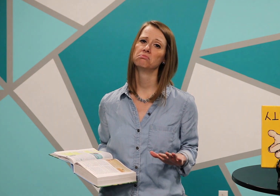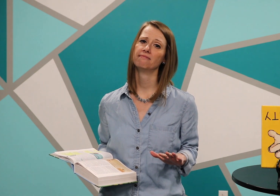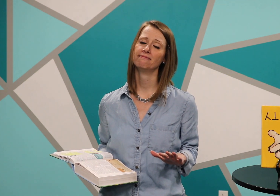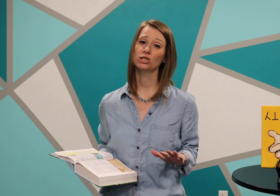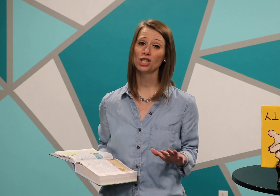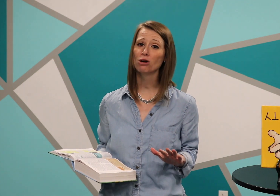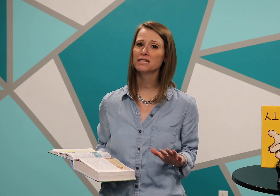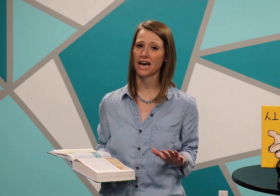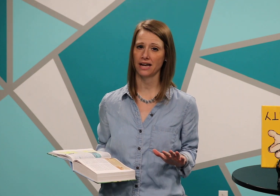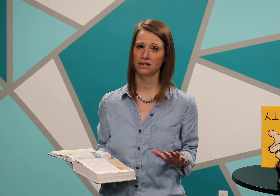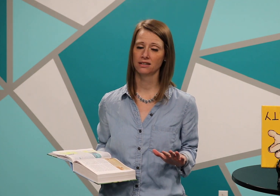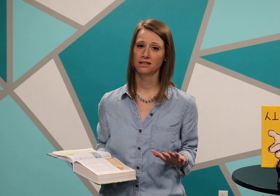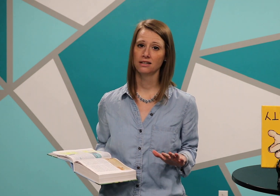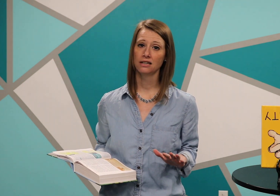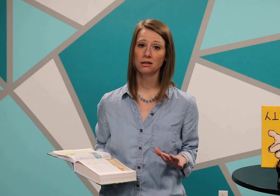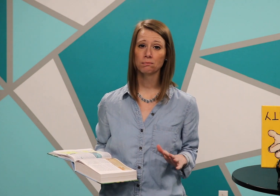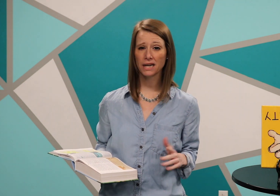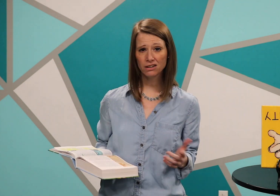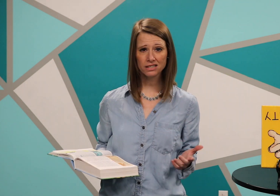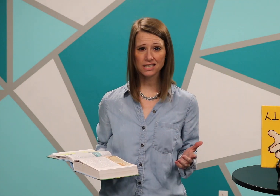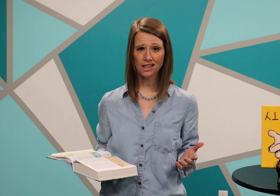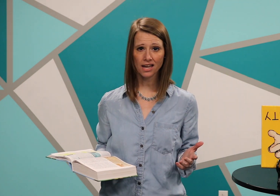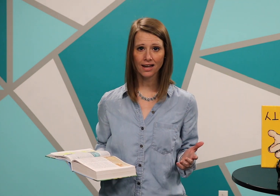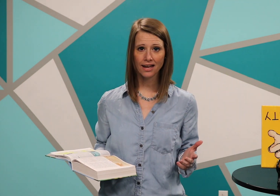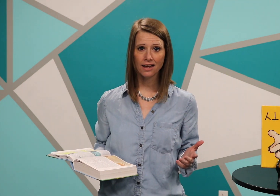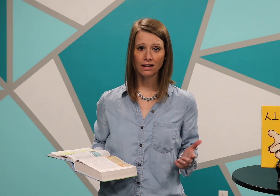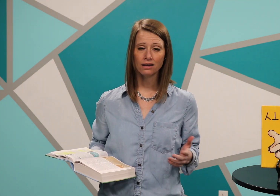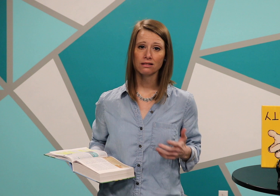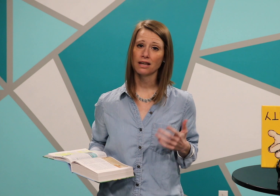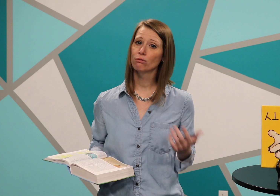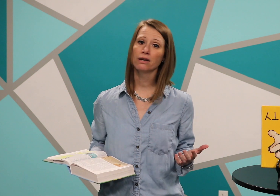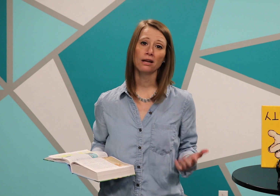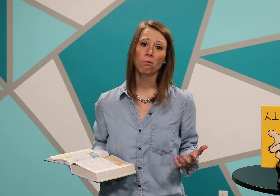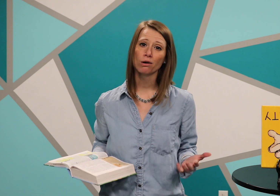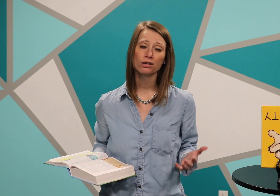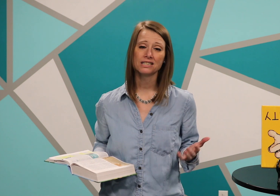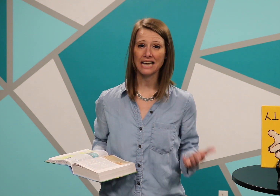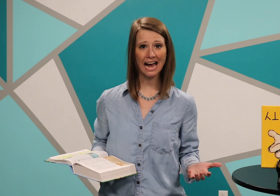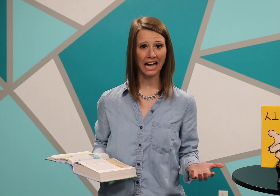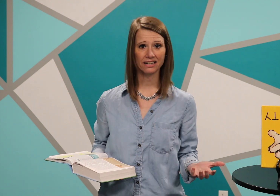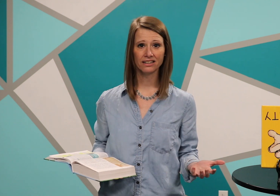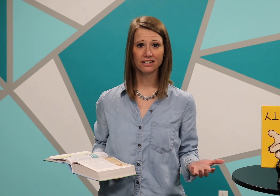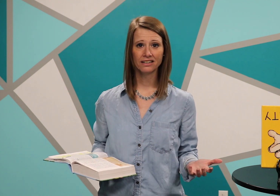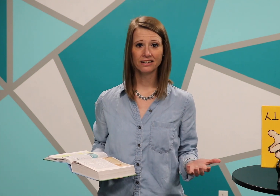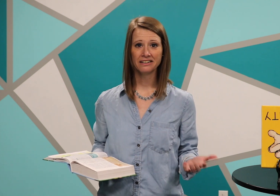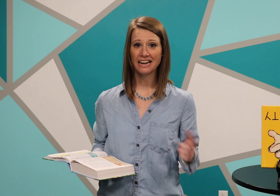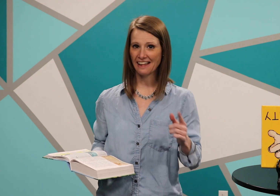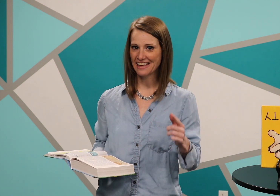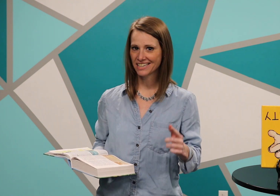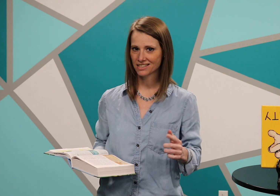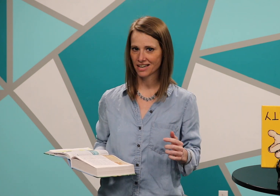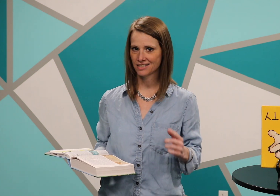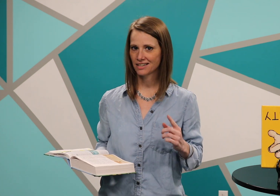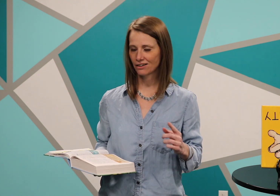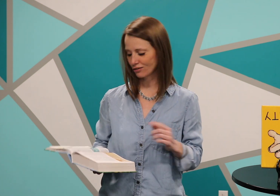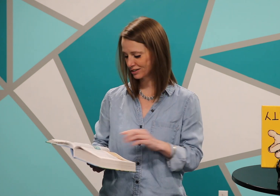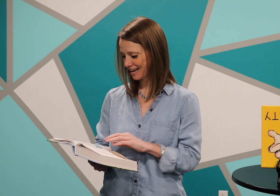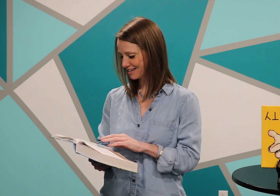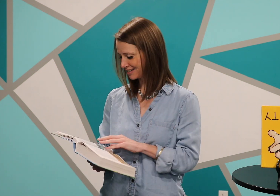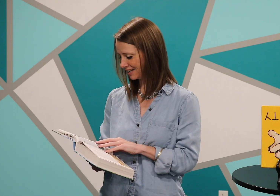So sad. But here's the thing. They really were sad. And then it says in verse 18.